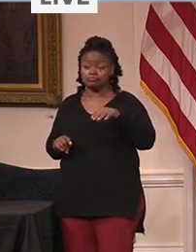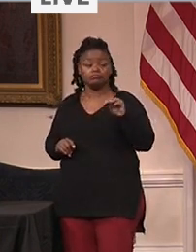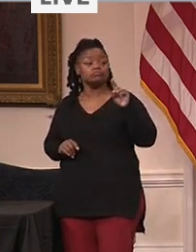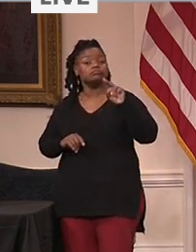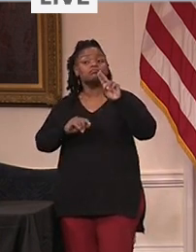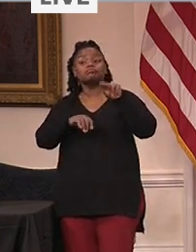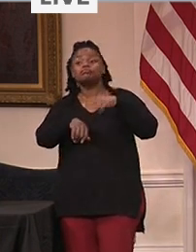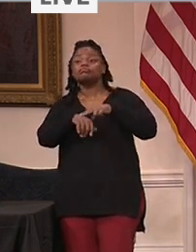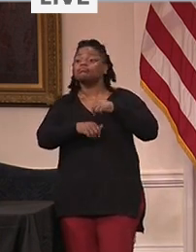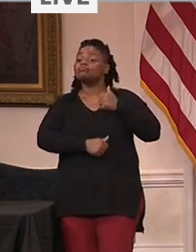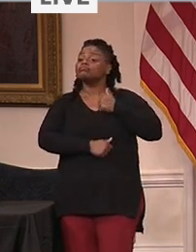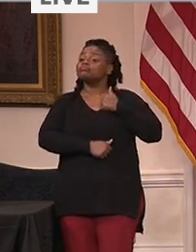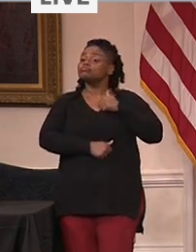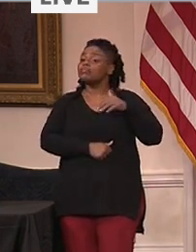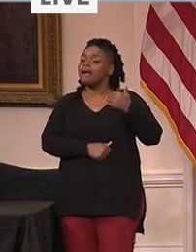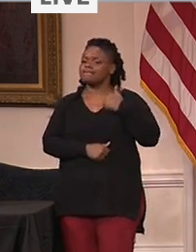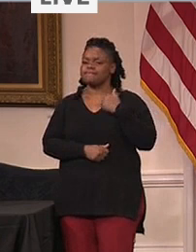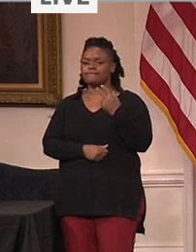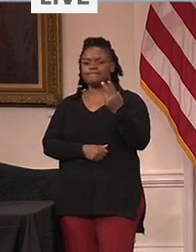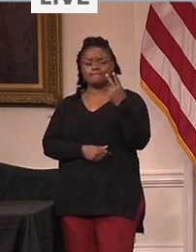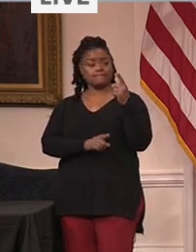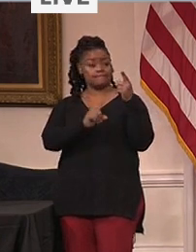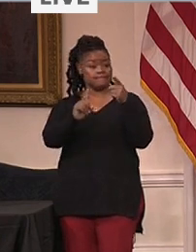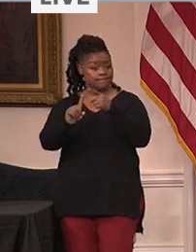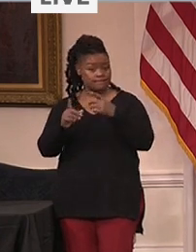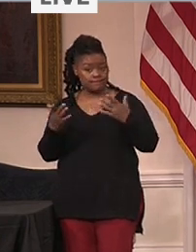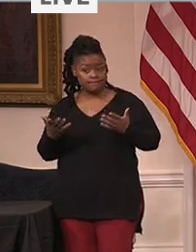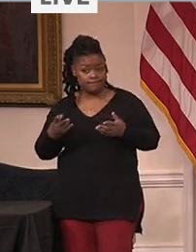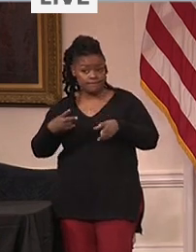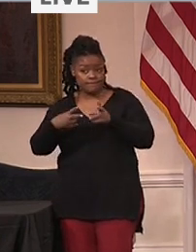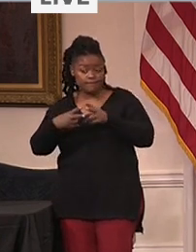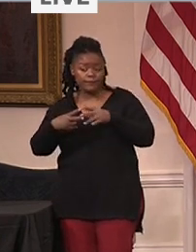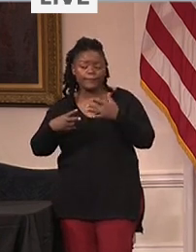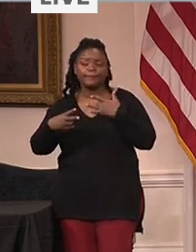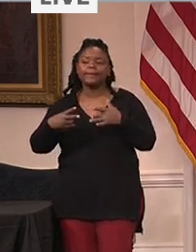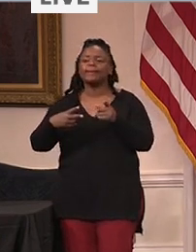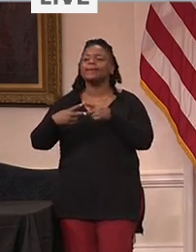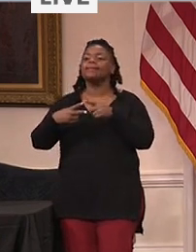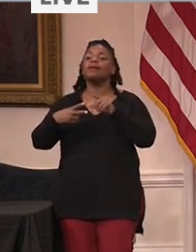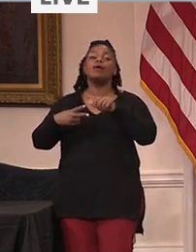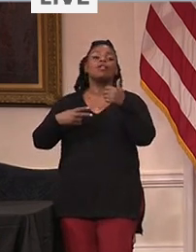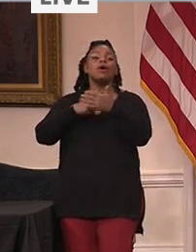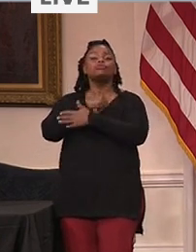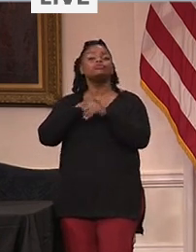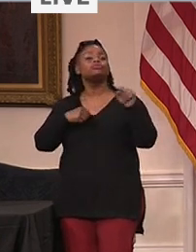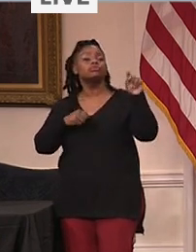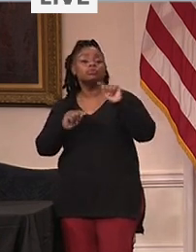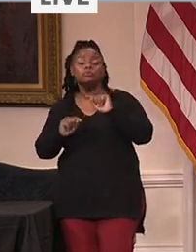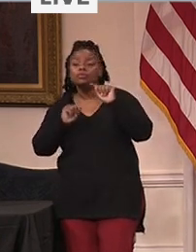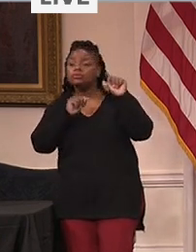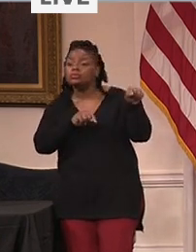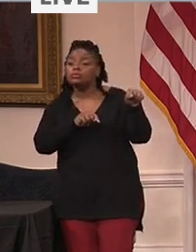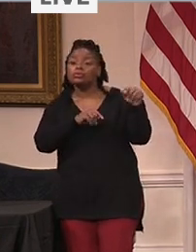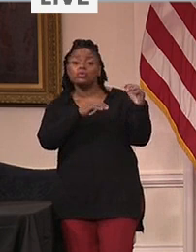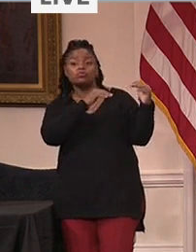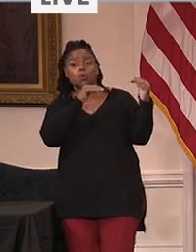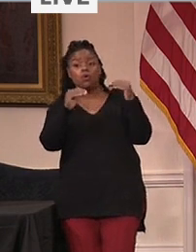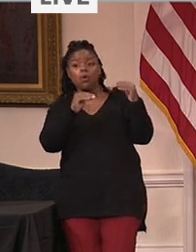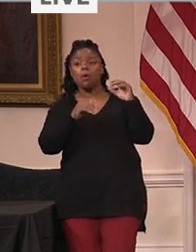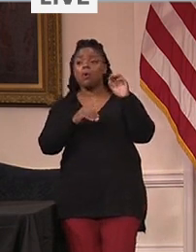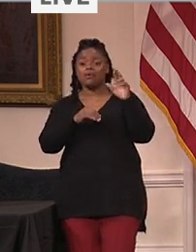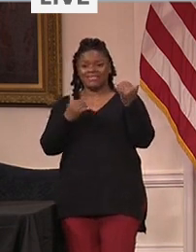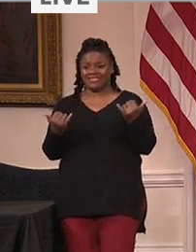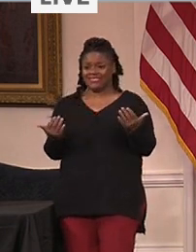Our soldiers and airmen are generally seen either deploying overseas to fight America's wars or putting on uniform here at home